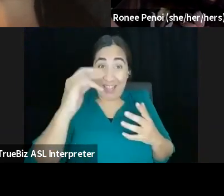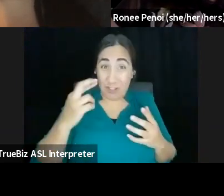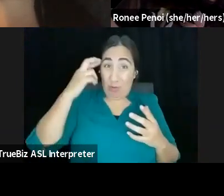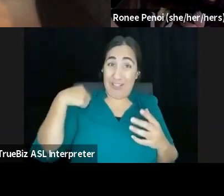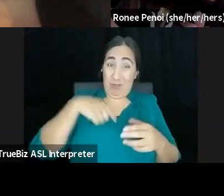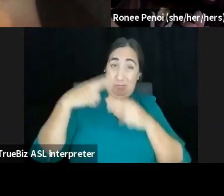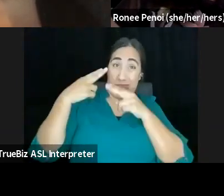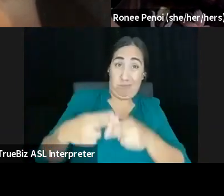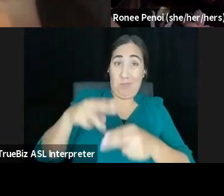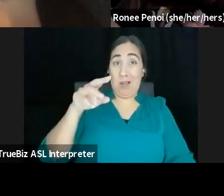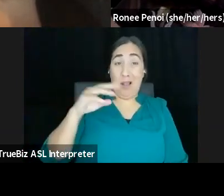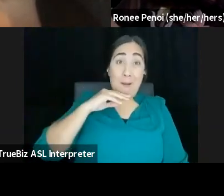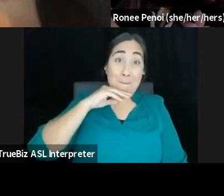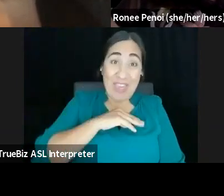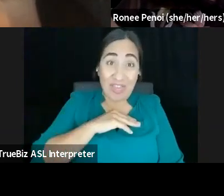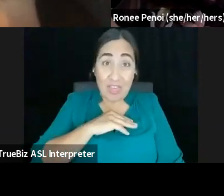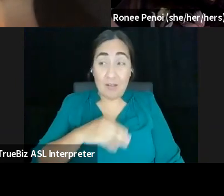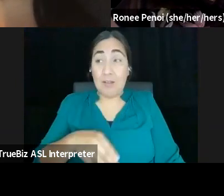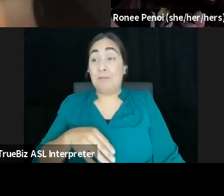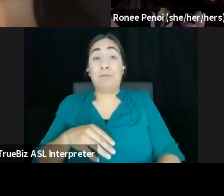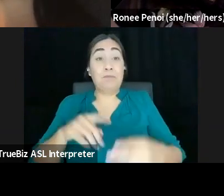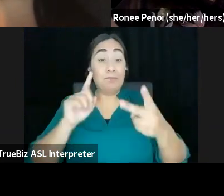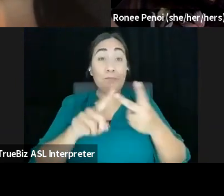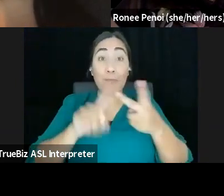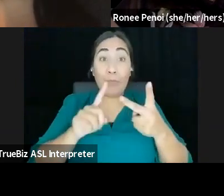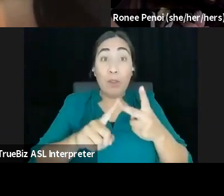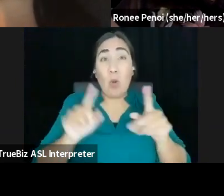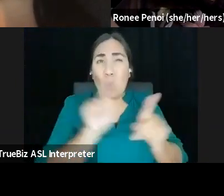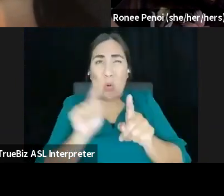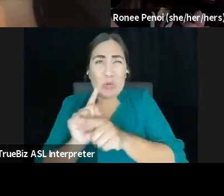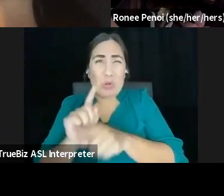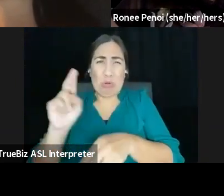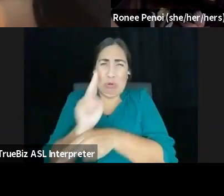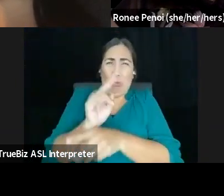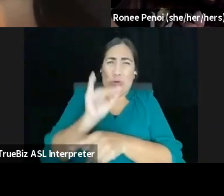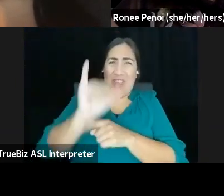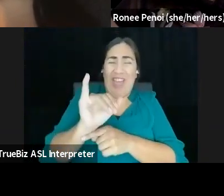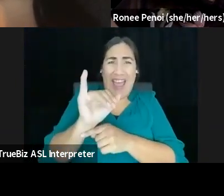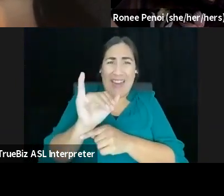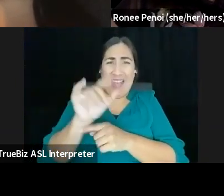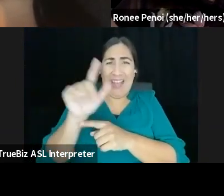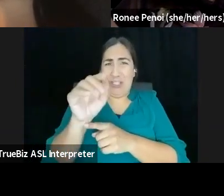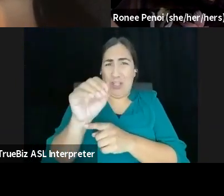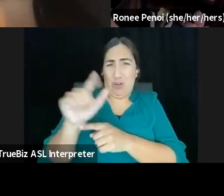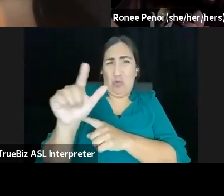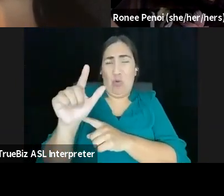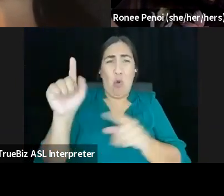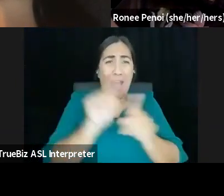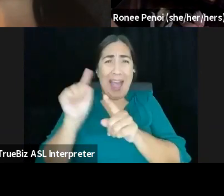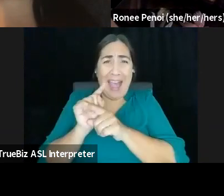and B of all it's, it's used as a tool for colonization. It has been for 500 years used as this mythology